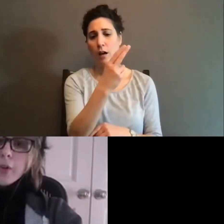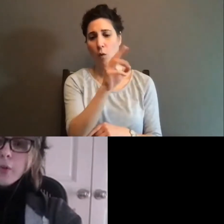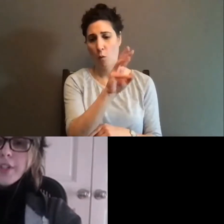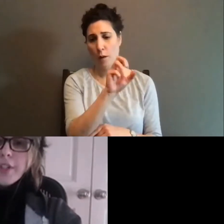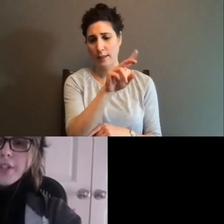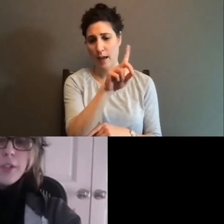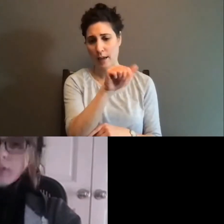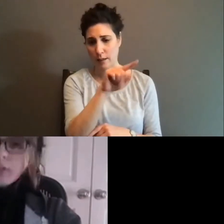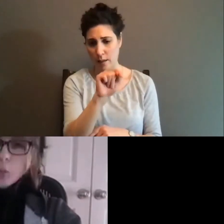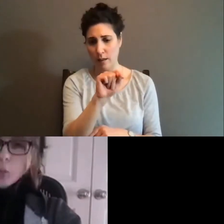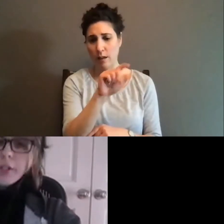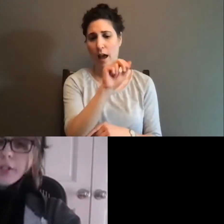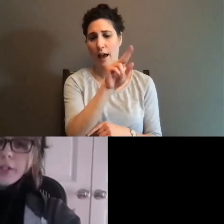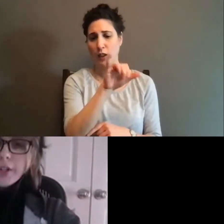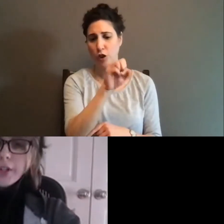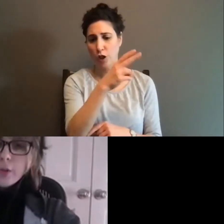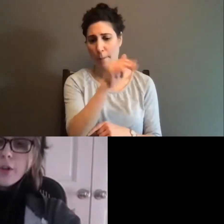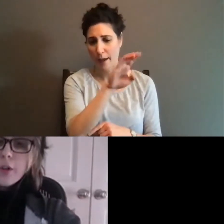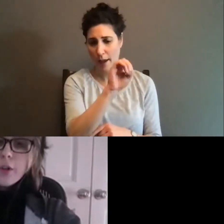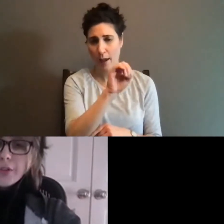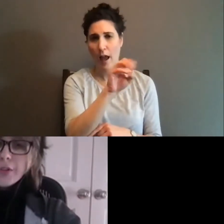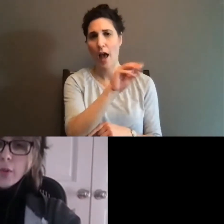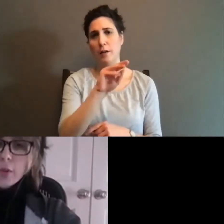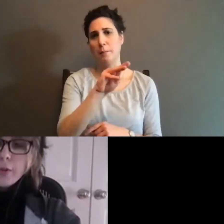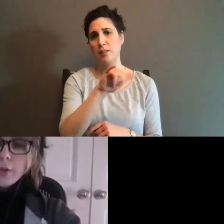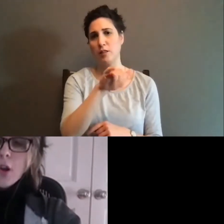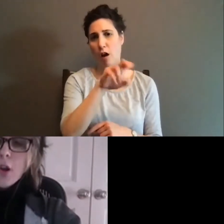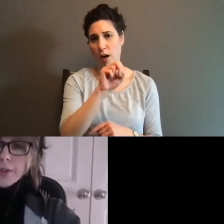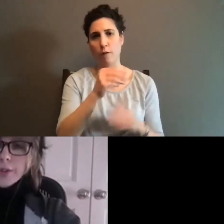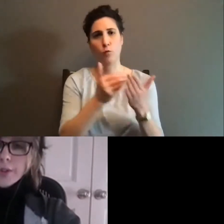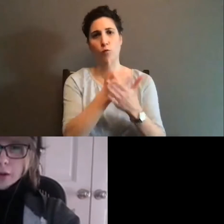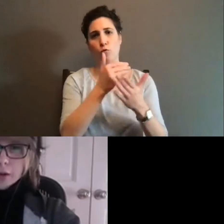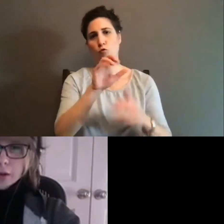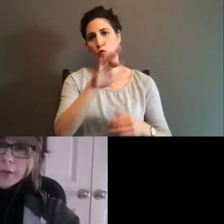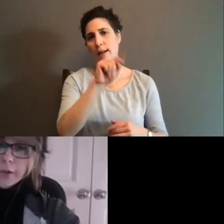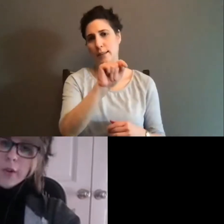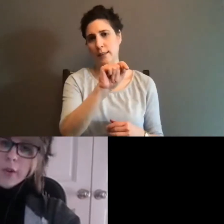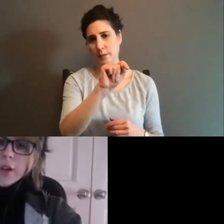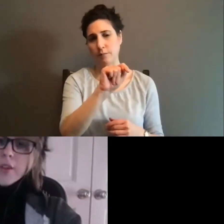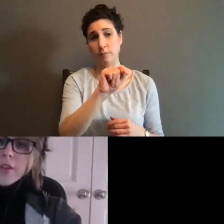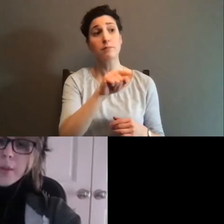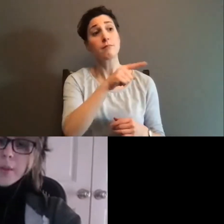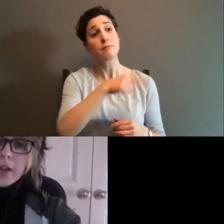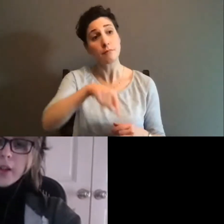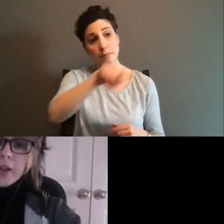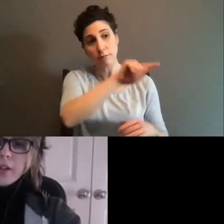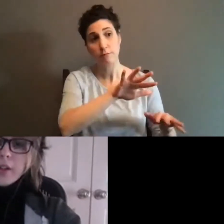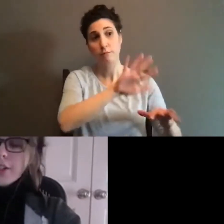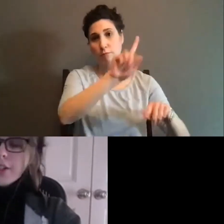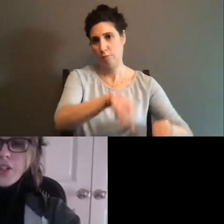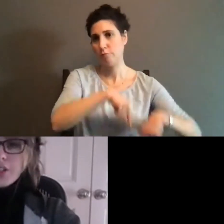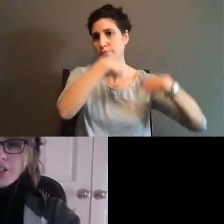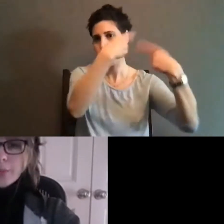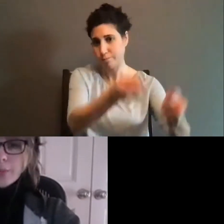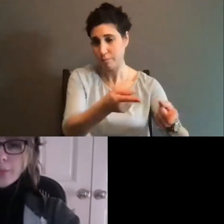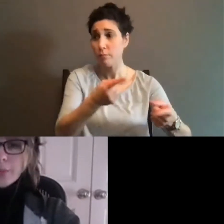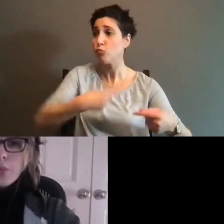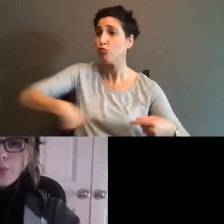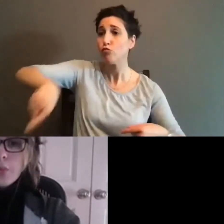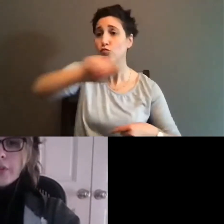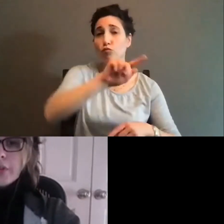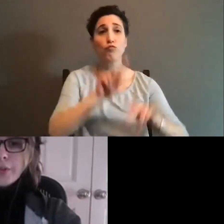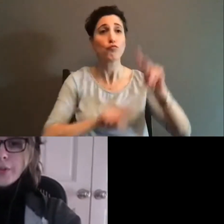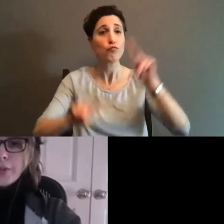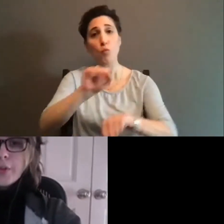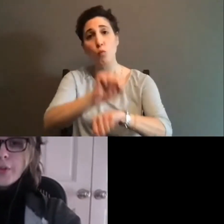the Credit, people who continue to live and work here in what is currently known as Toronto or Takaranta. Subsequent indigenous nations and